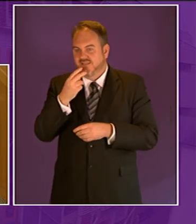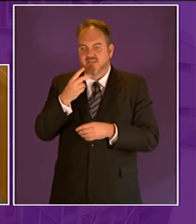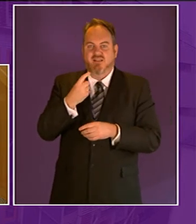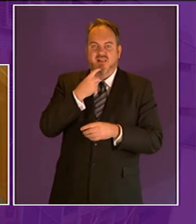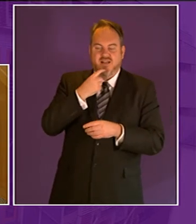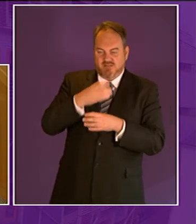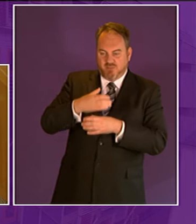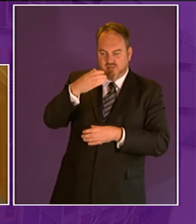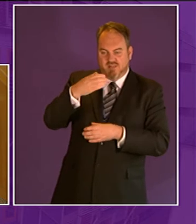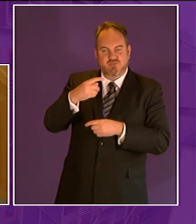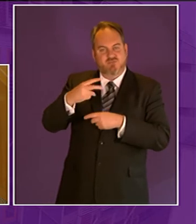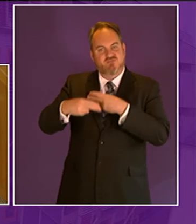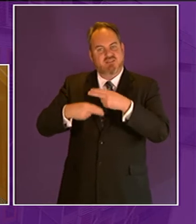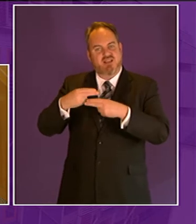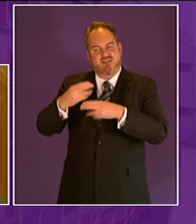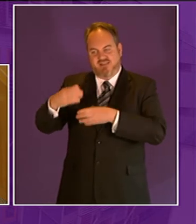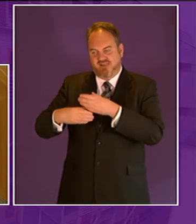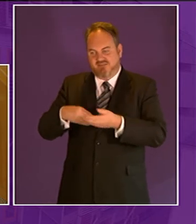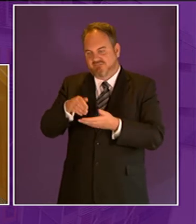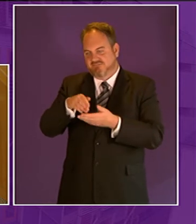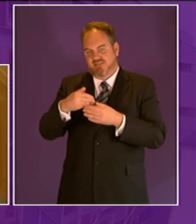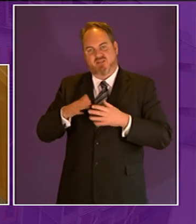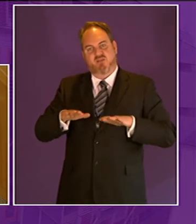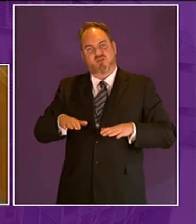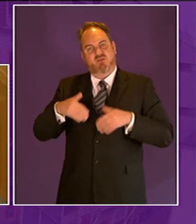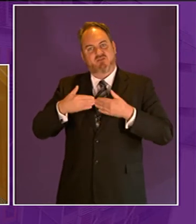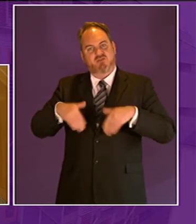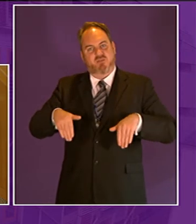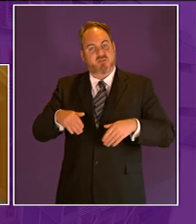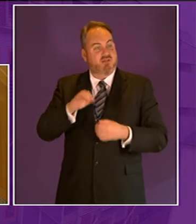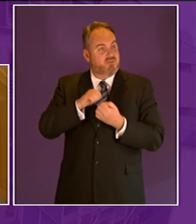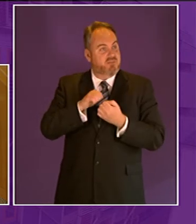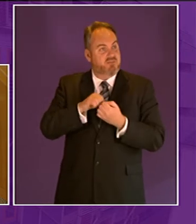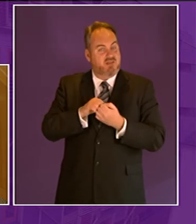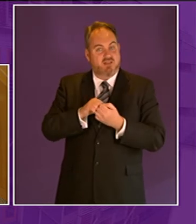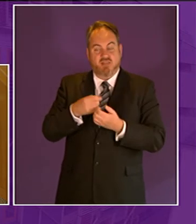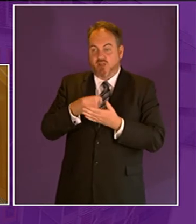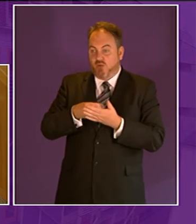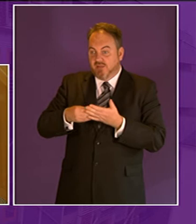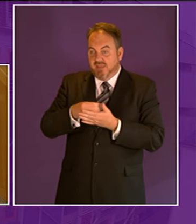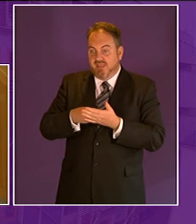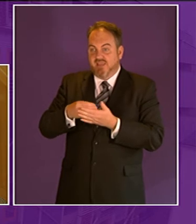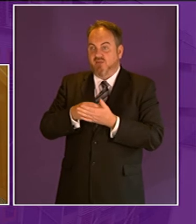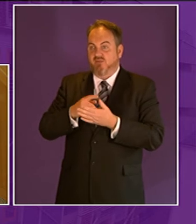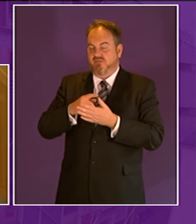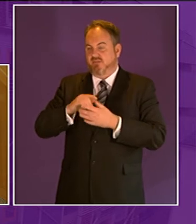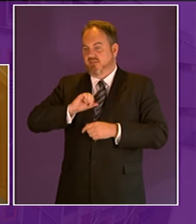a journey of forest management conservation and the circular economy ingrained at a young age now